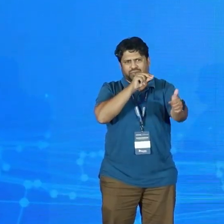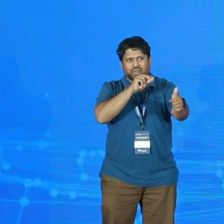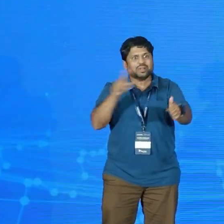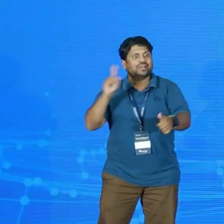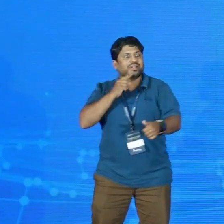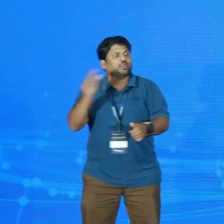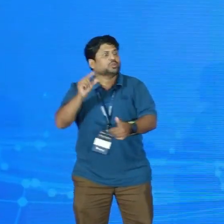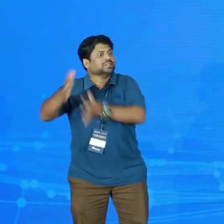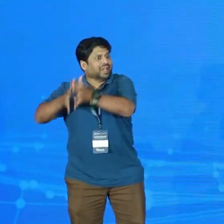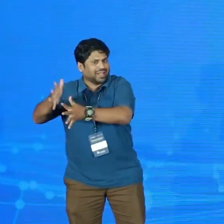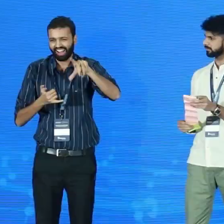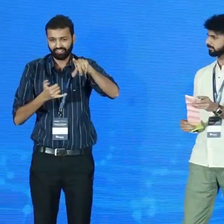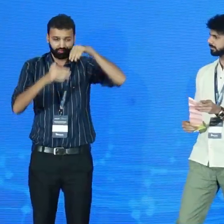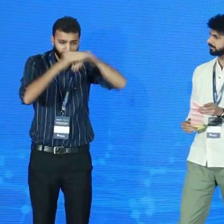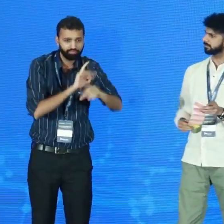summarized and presented the key learnings.